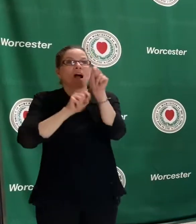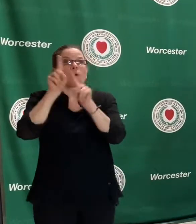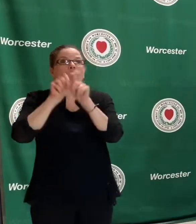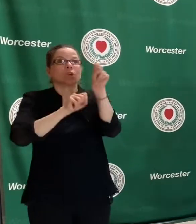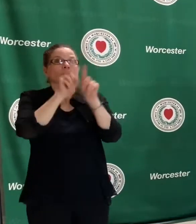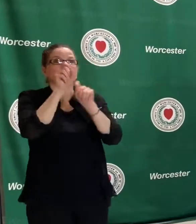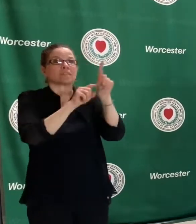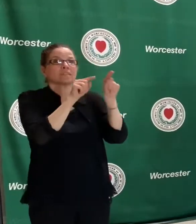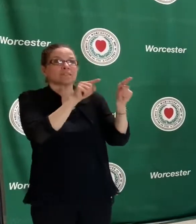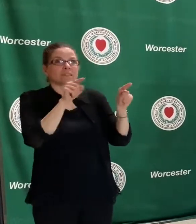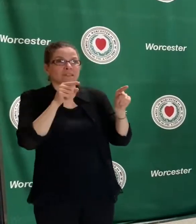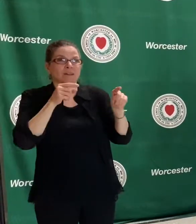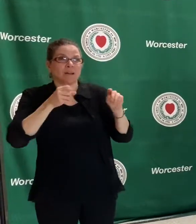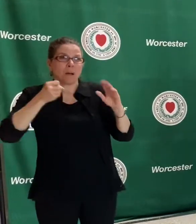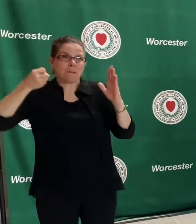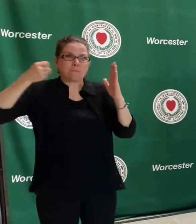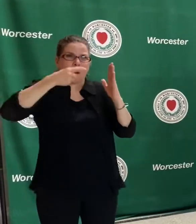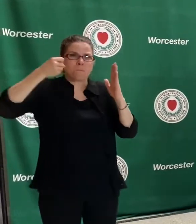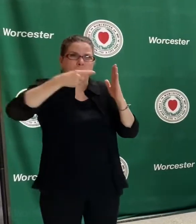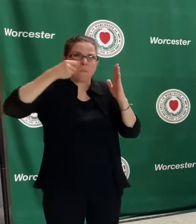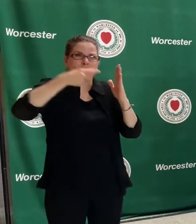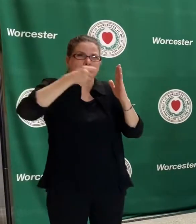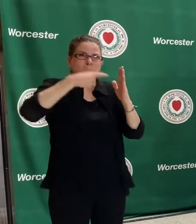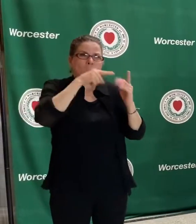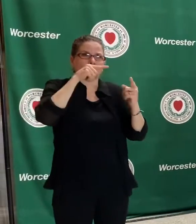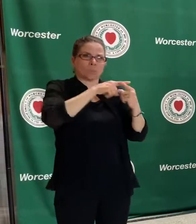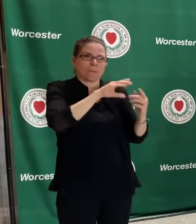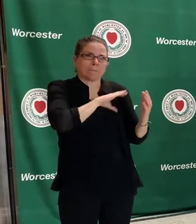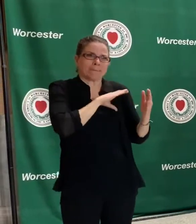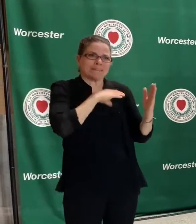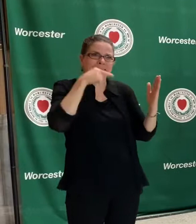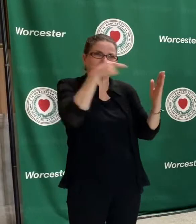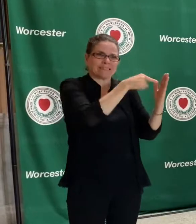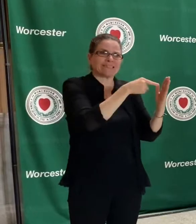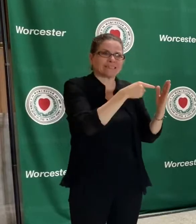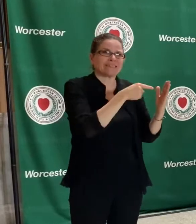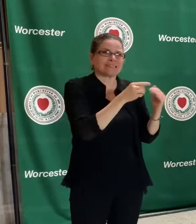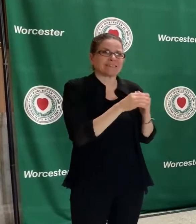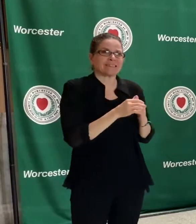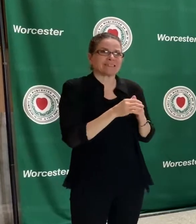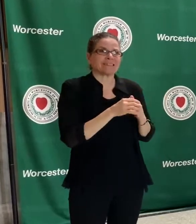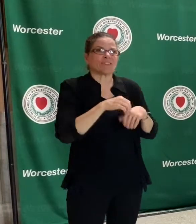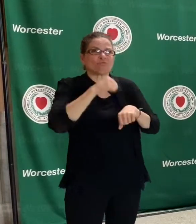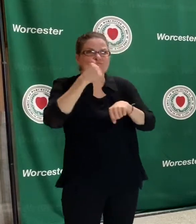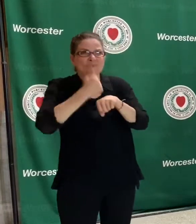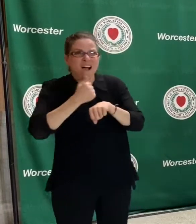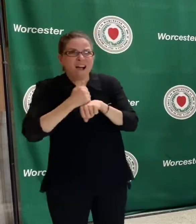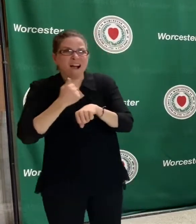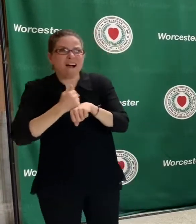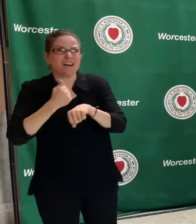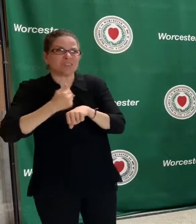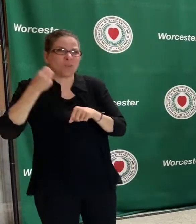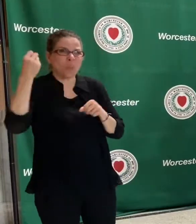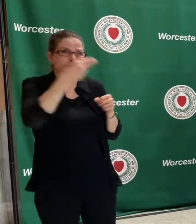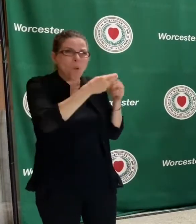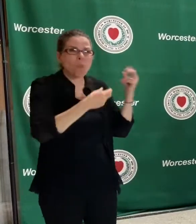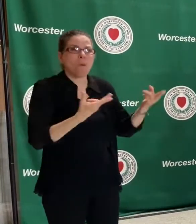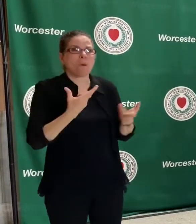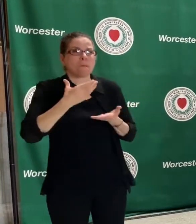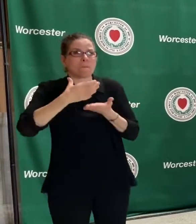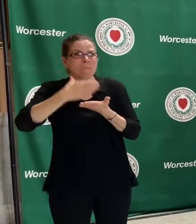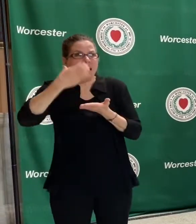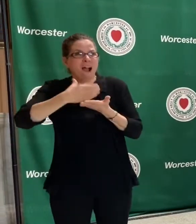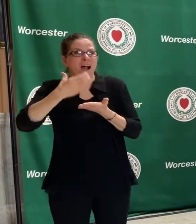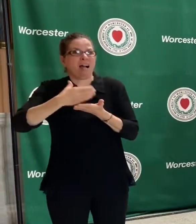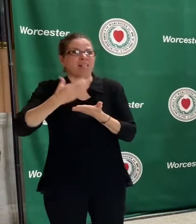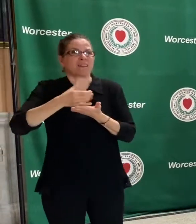hitting police offices with those fireworks. People who were throwing rocks, who were throwing bottles, individuals